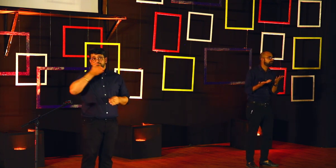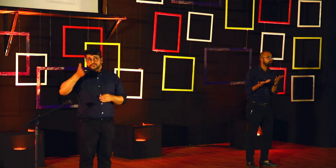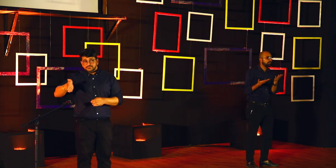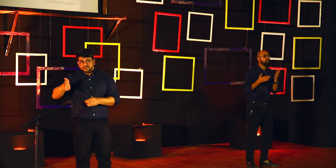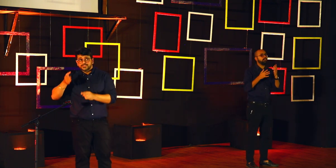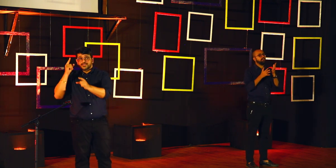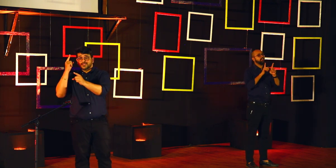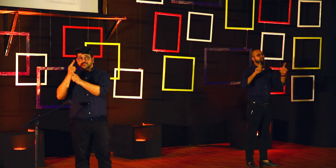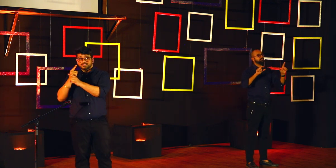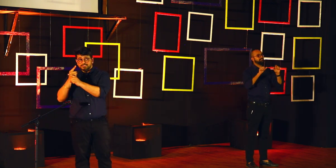the medium of instruction. There is nothing.